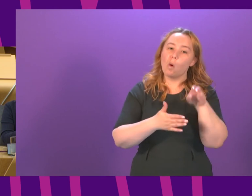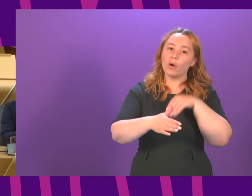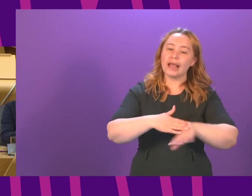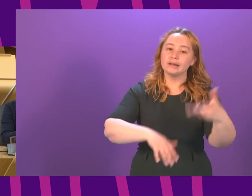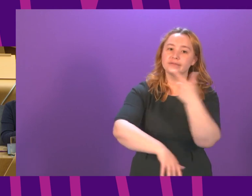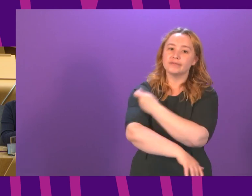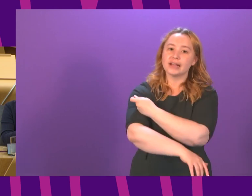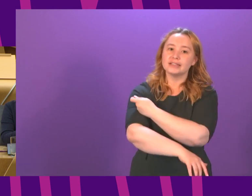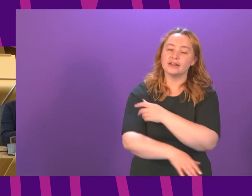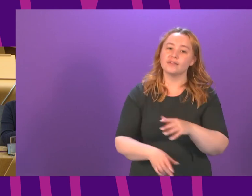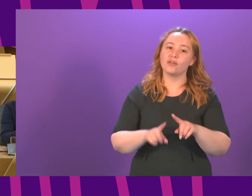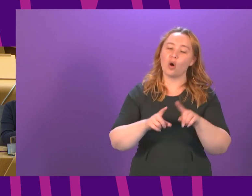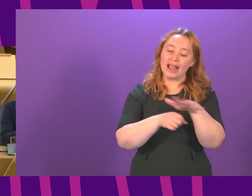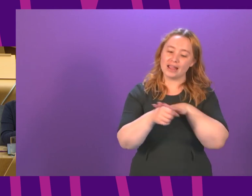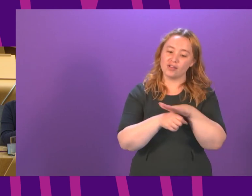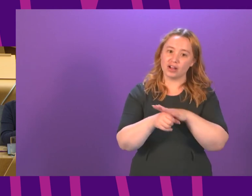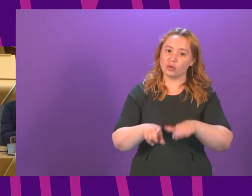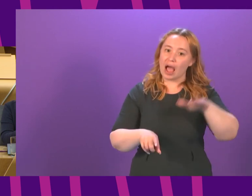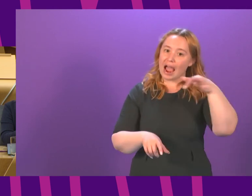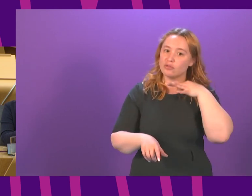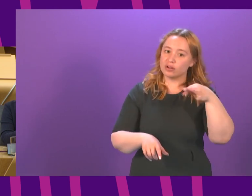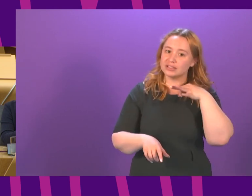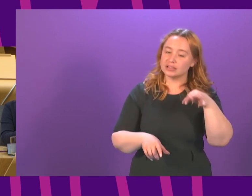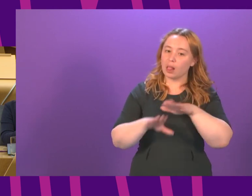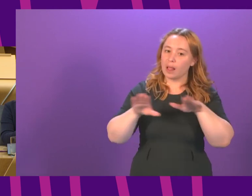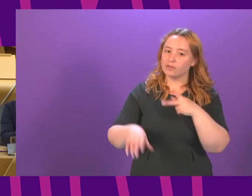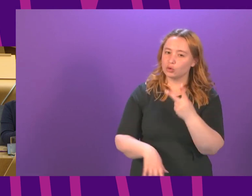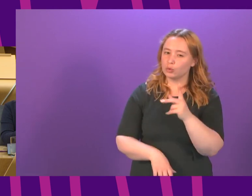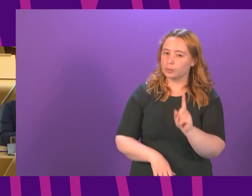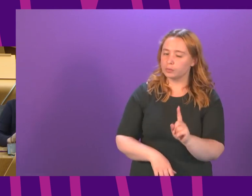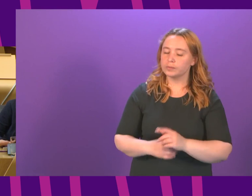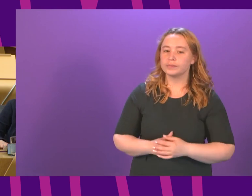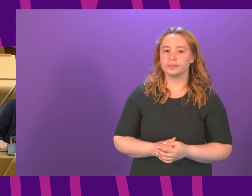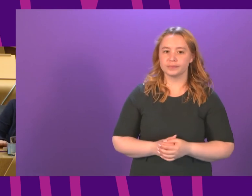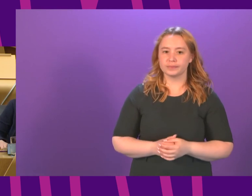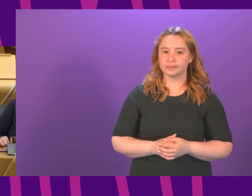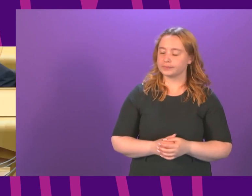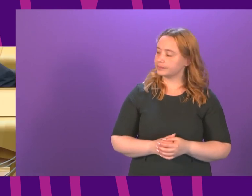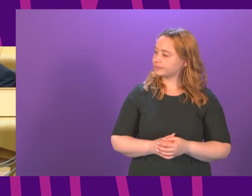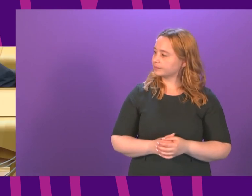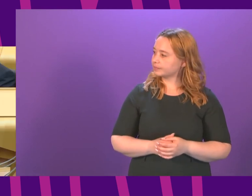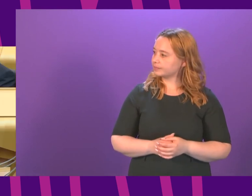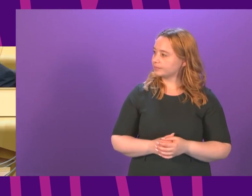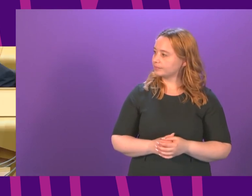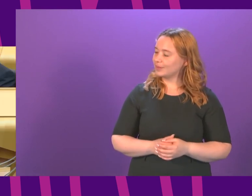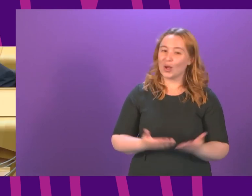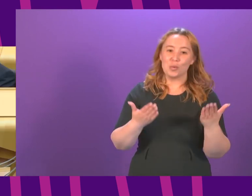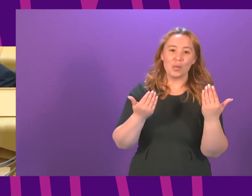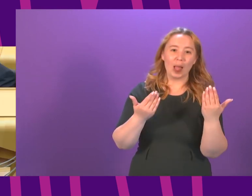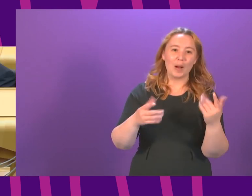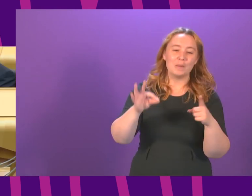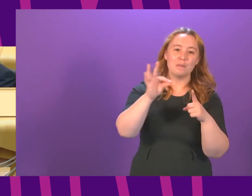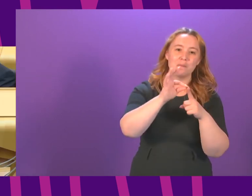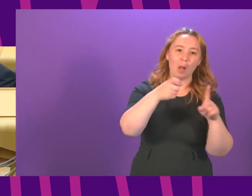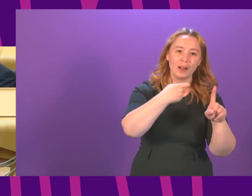for areas of concern those remaining in level 2 at the moment First Minister Firstly can I welcome Paul Cain to